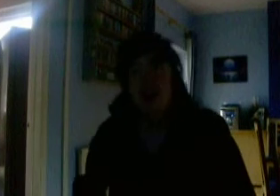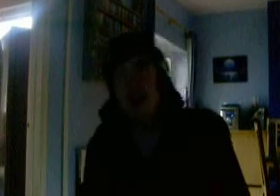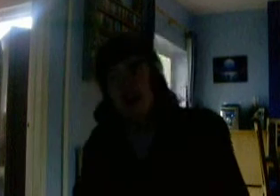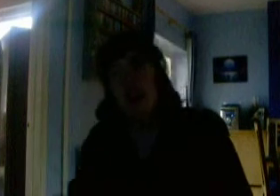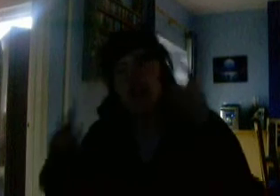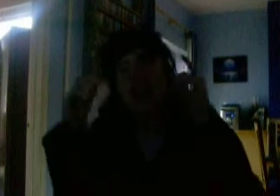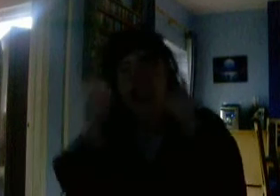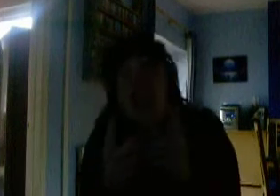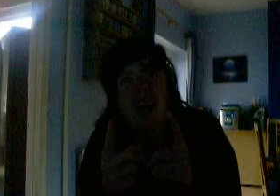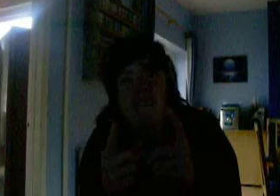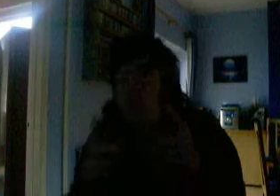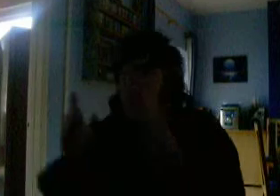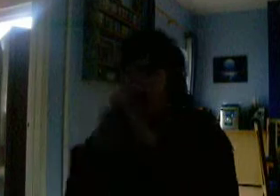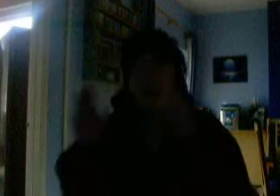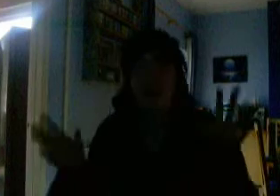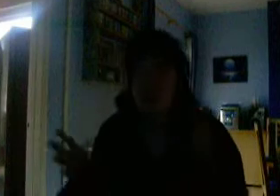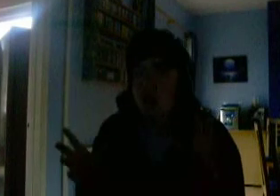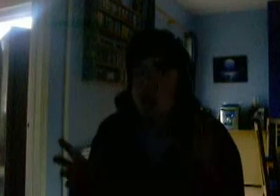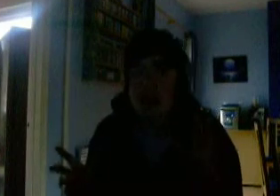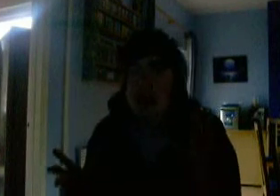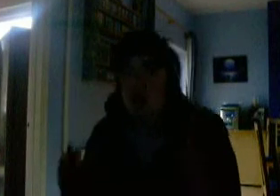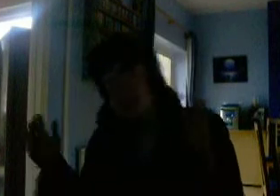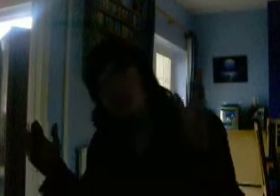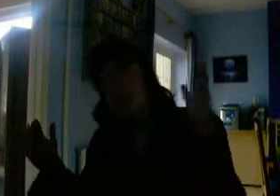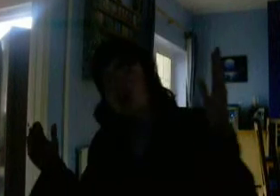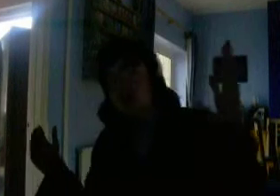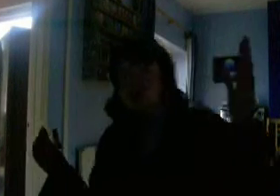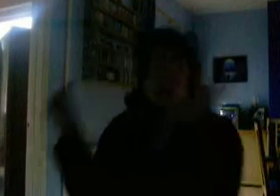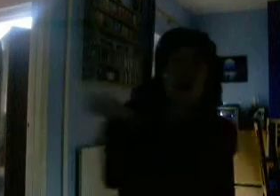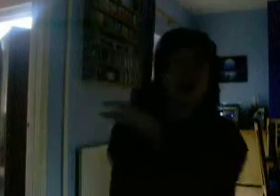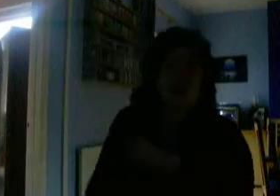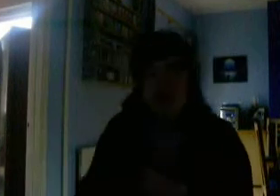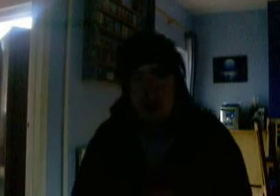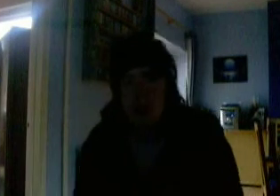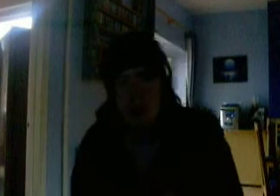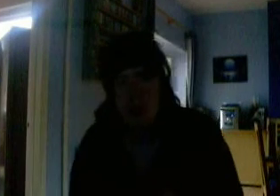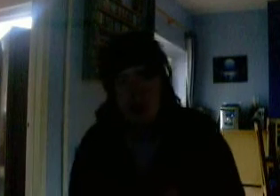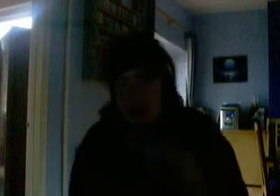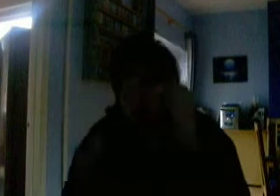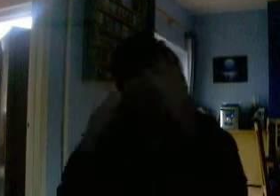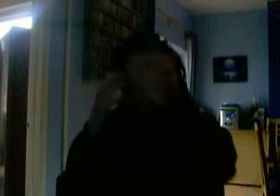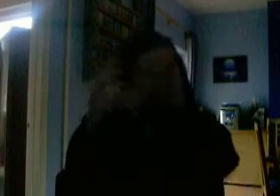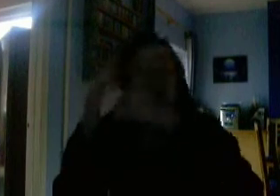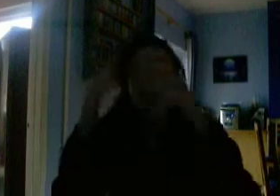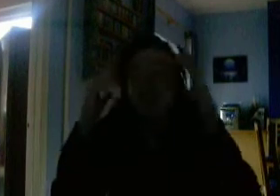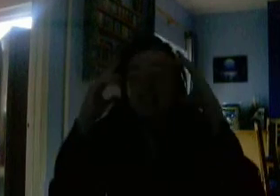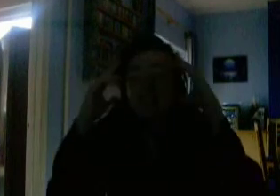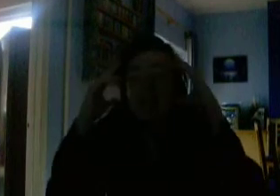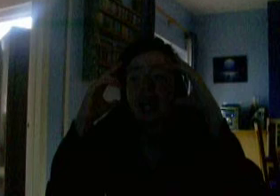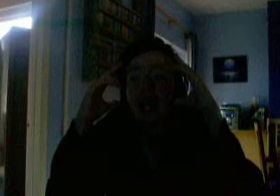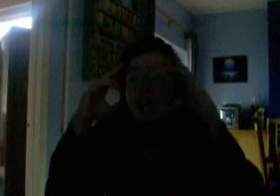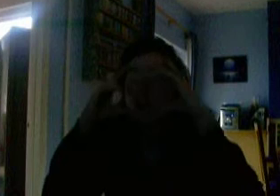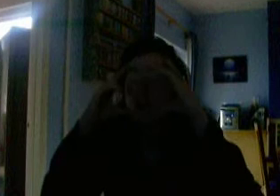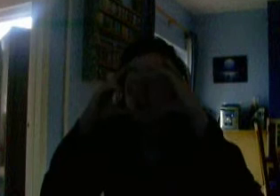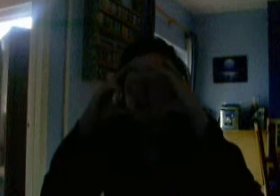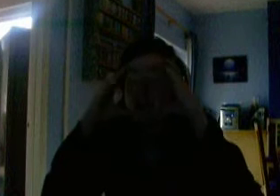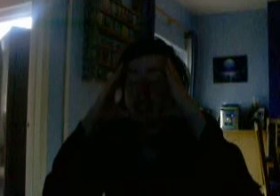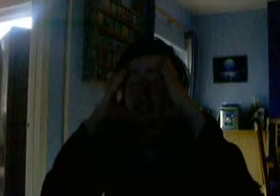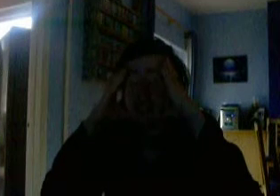Until you get the knife. Okay, the knife's a lot better because the stones just arc over the fuckers. Okay. They decide to...